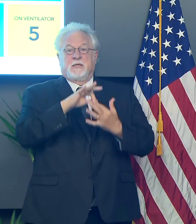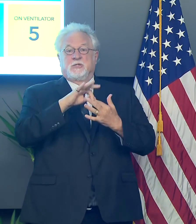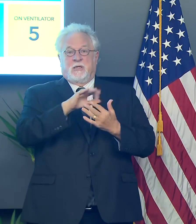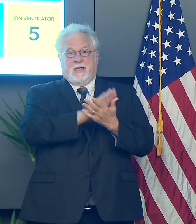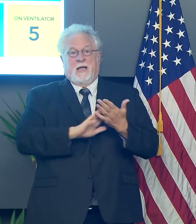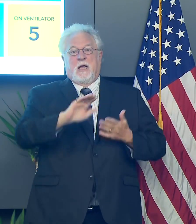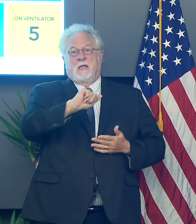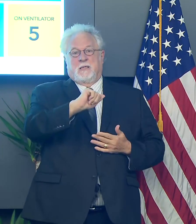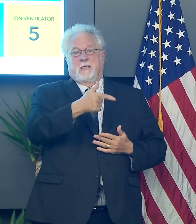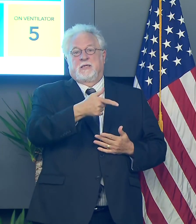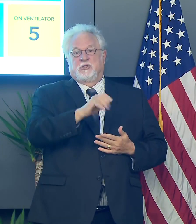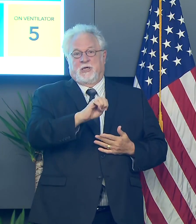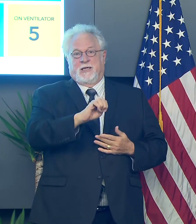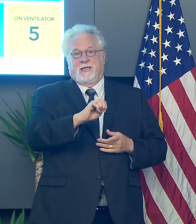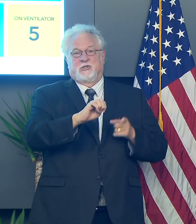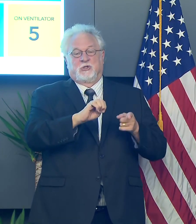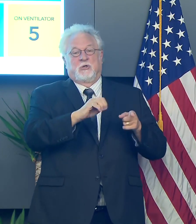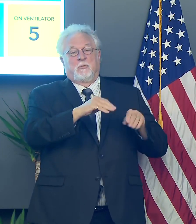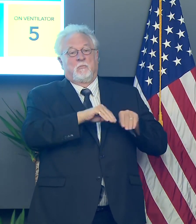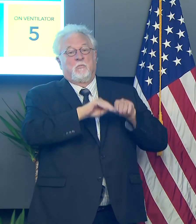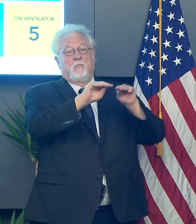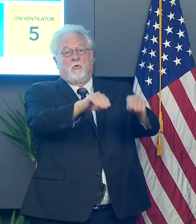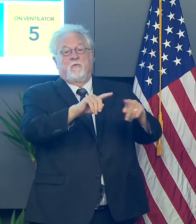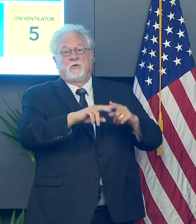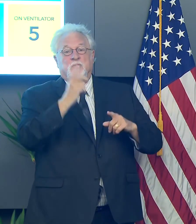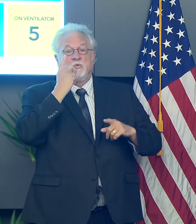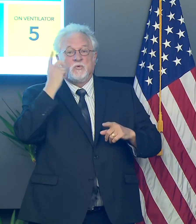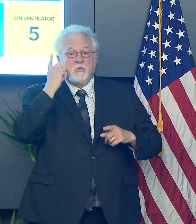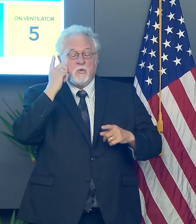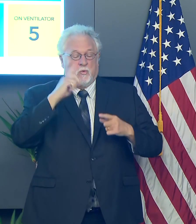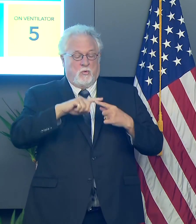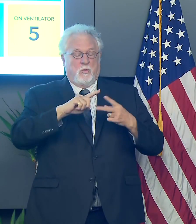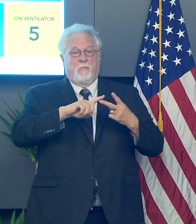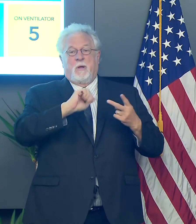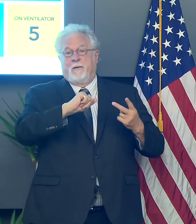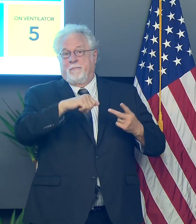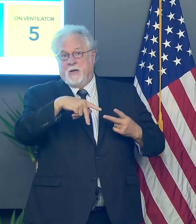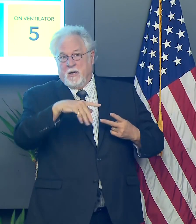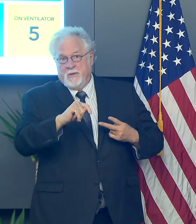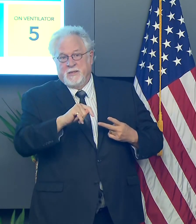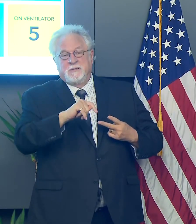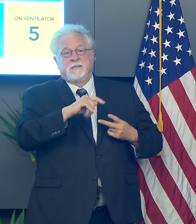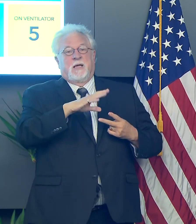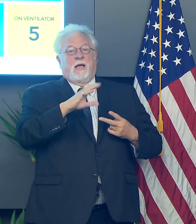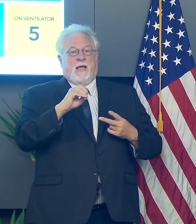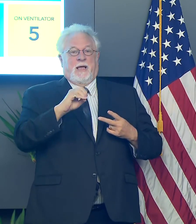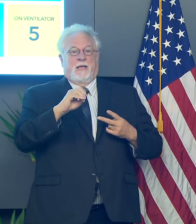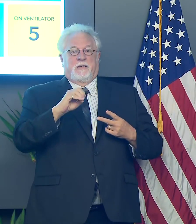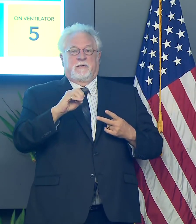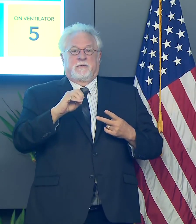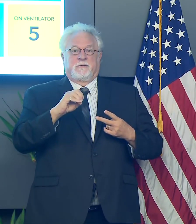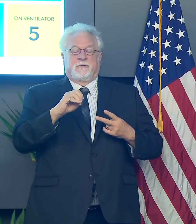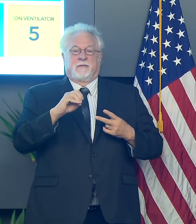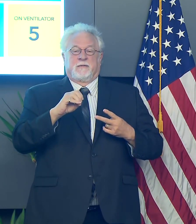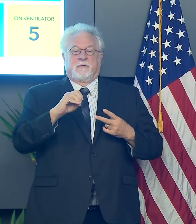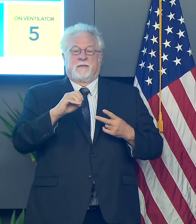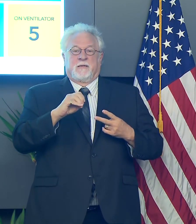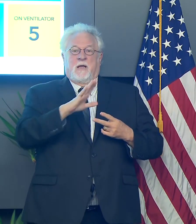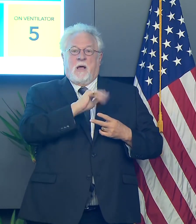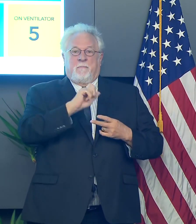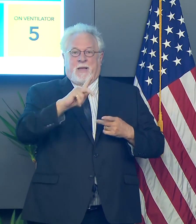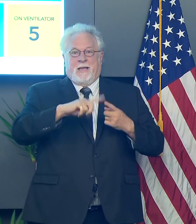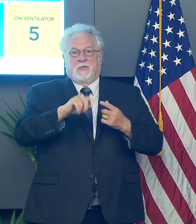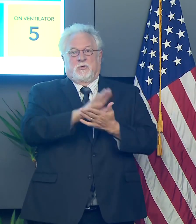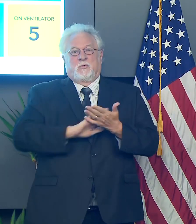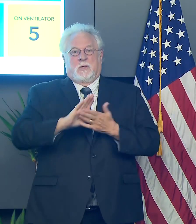uh, age individuals who are moving into dorms, into apartments and, and going to be, uh, resuming, uh, their